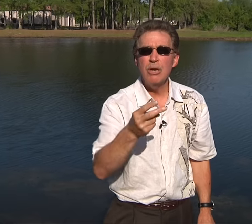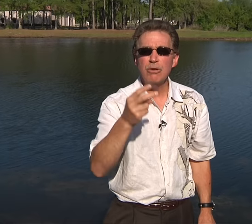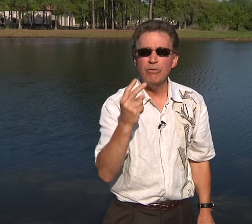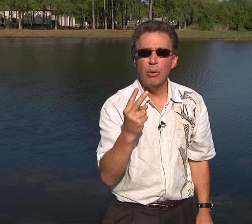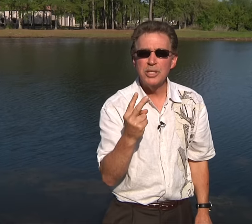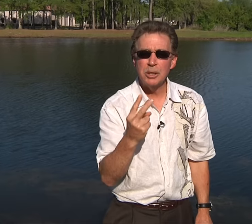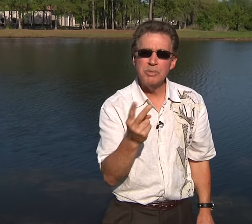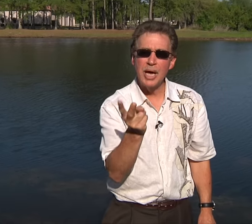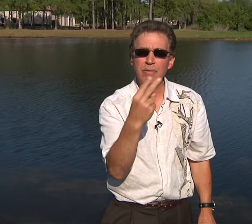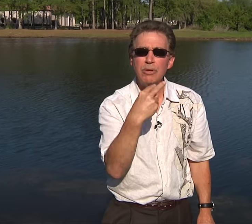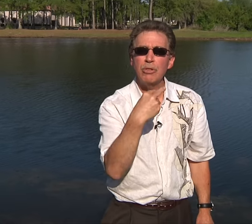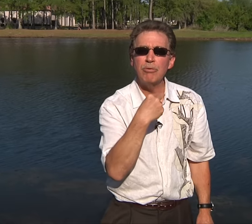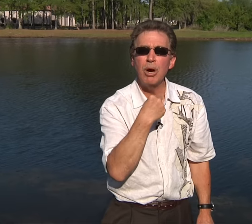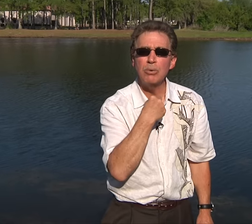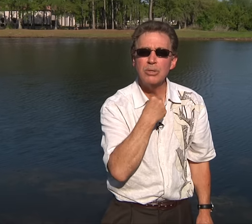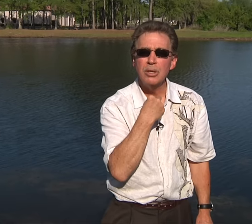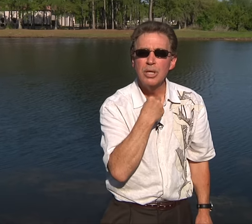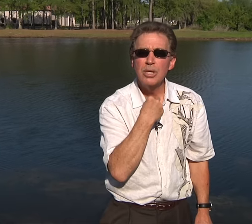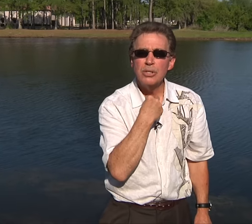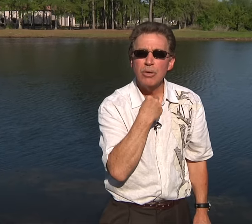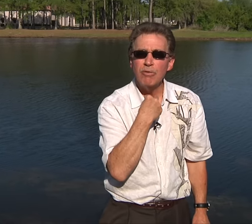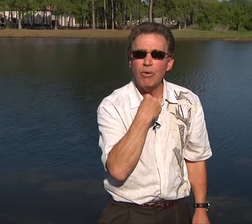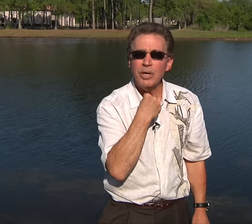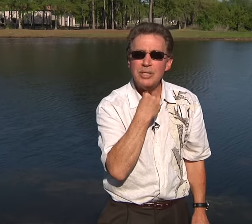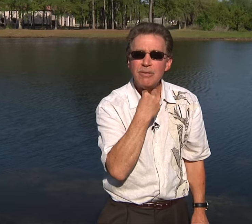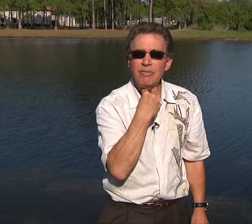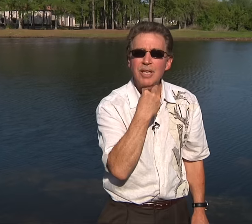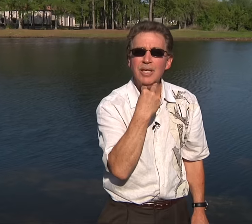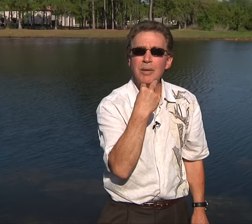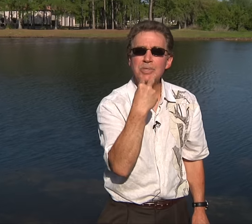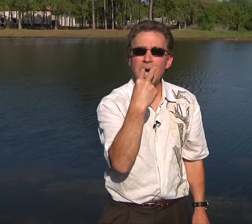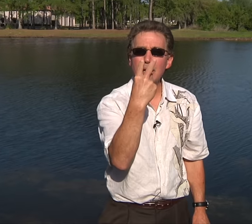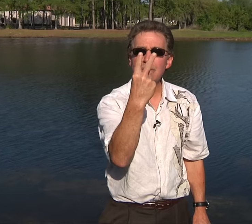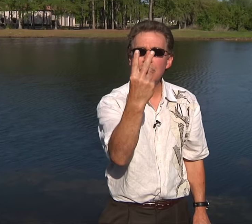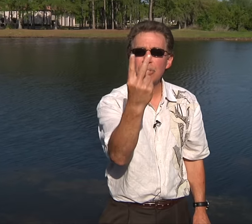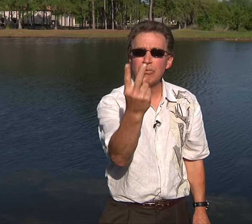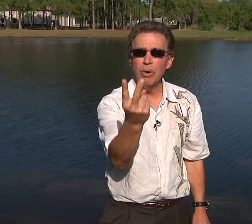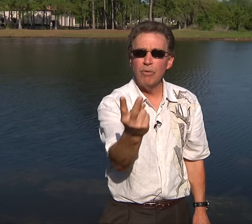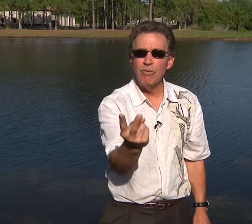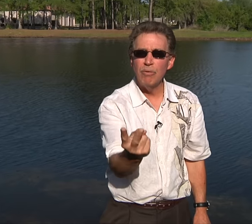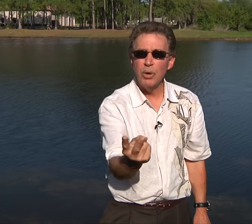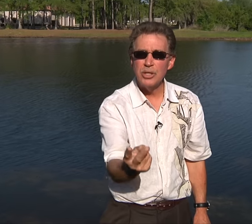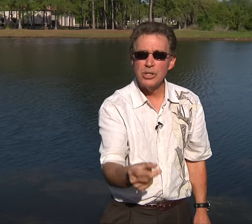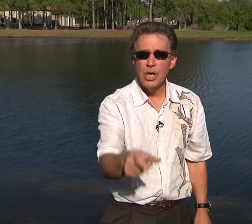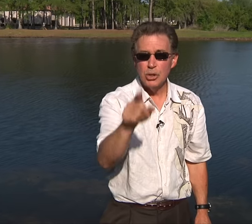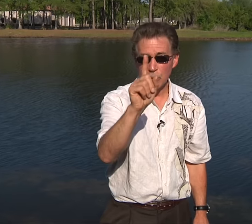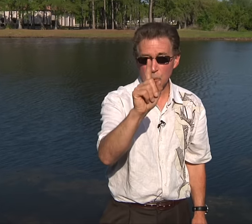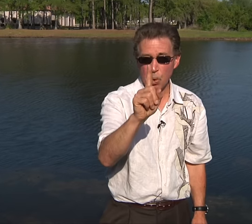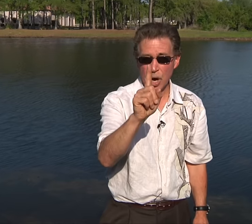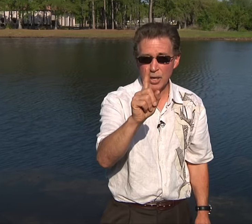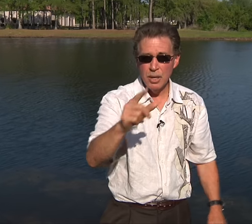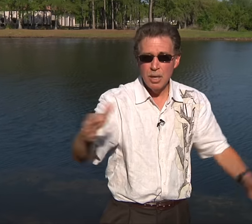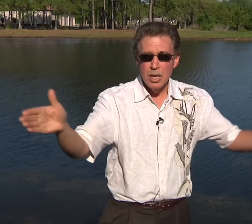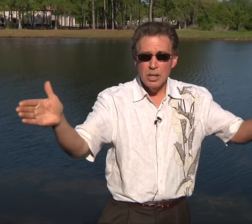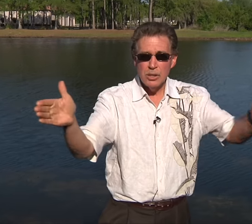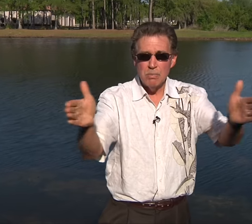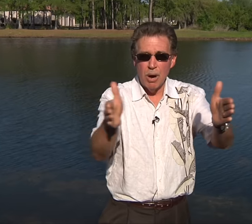your voice comes out of your throat. So the voice, the V comes out of your throat, voice. So it's one small